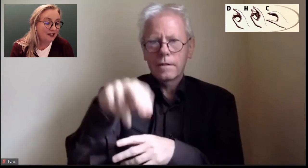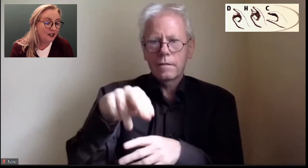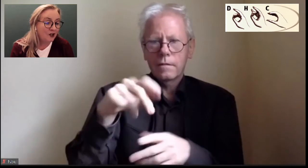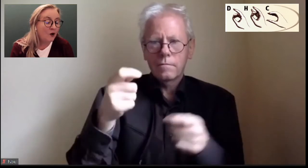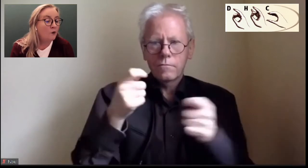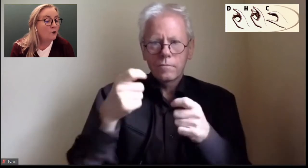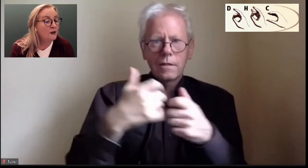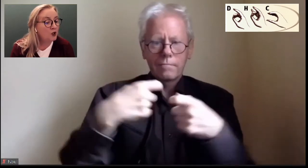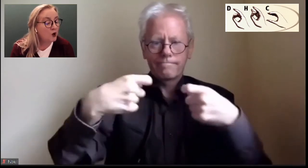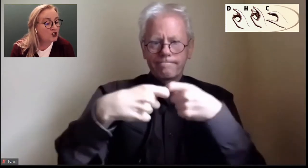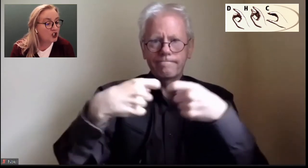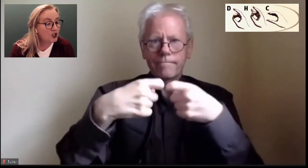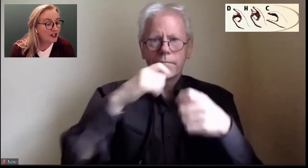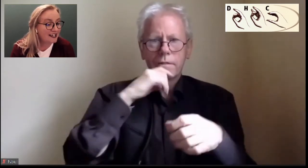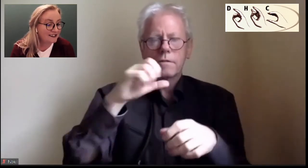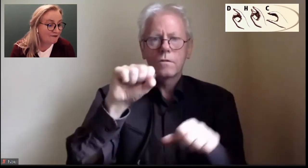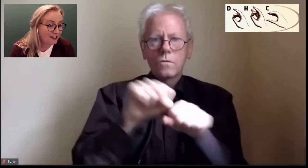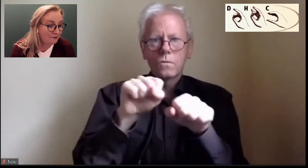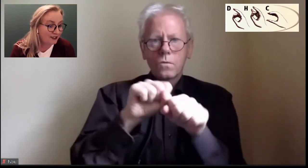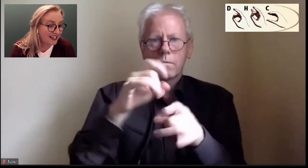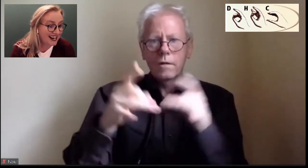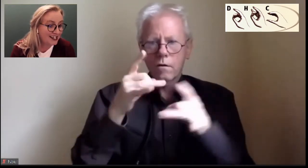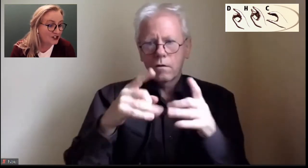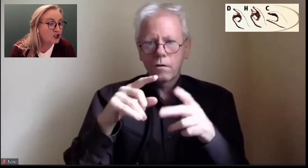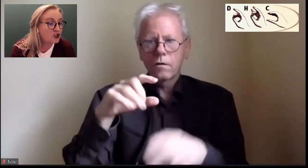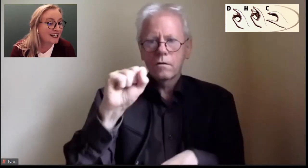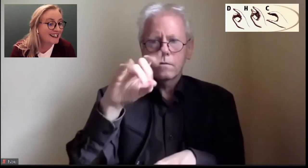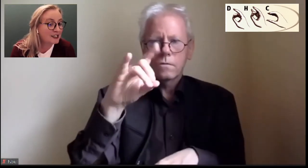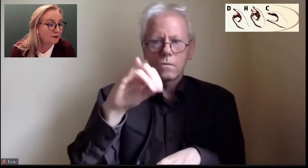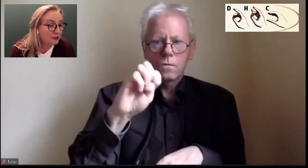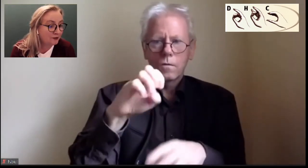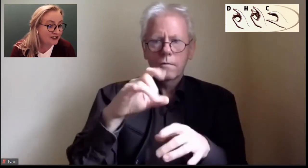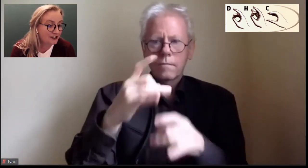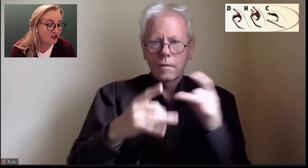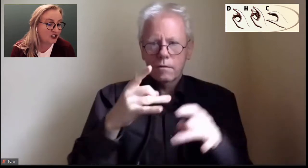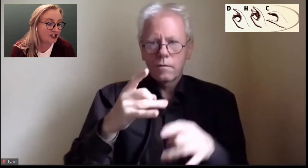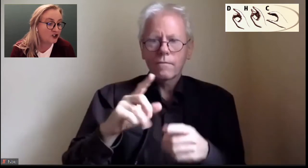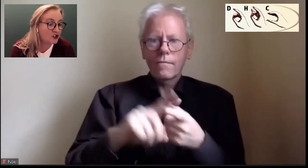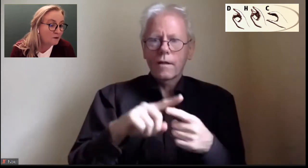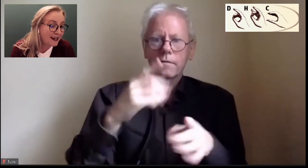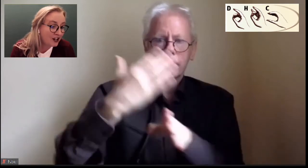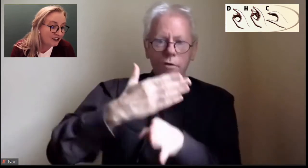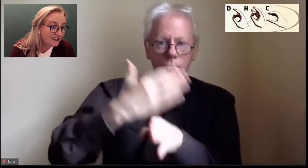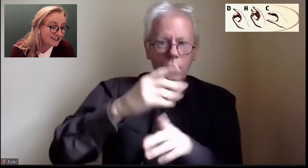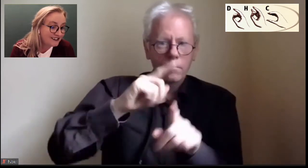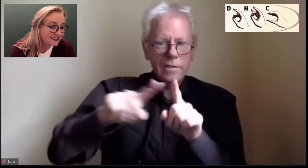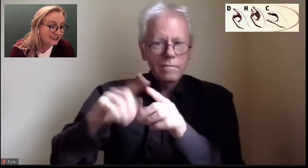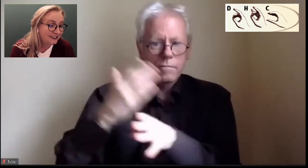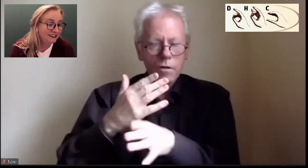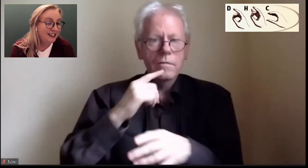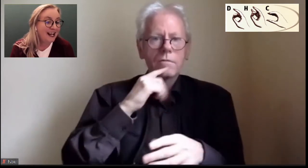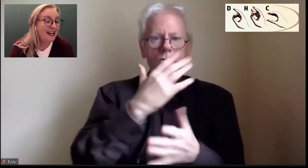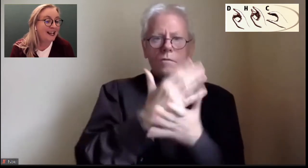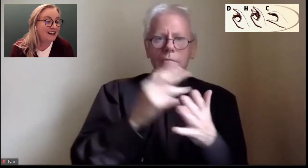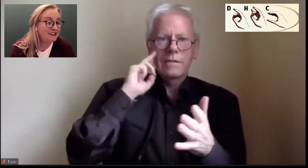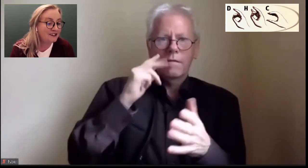We will also look at deaf people as tradespeople such as shoemakers